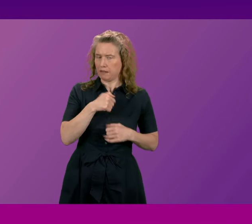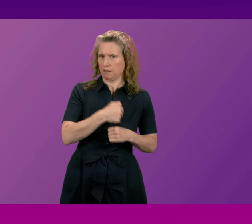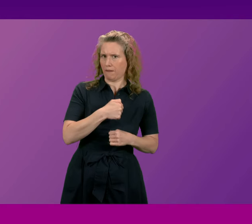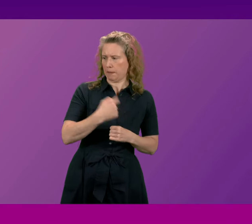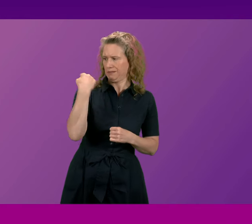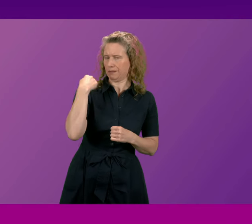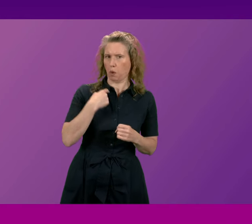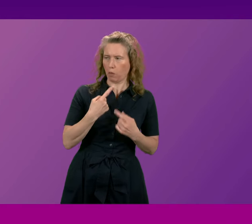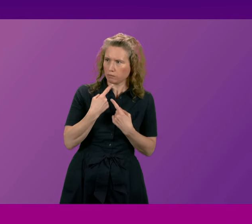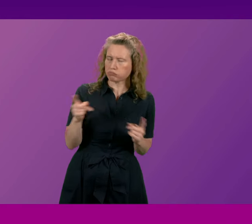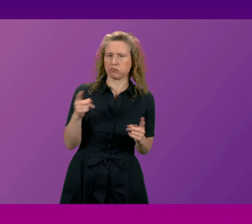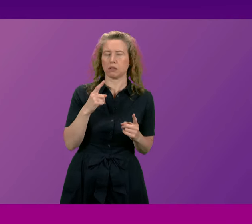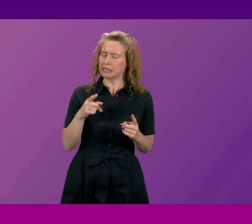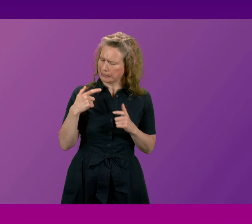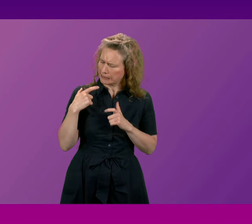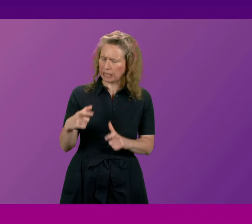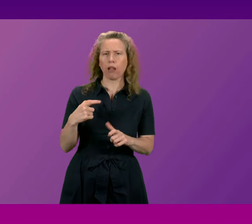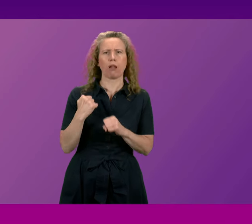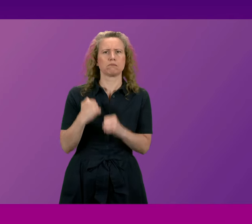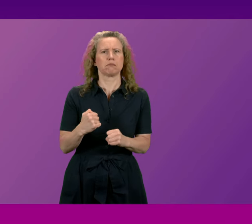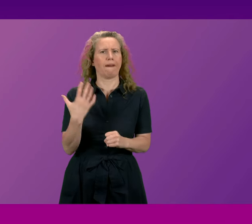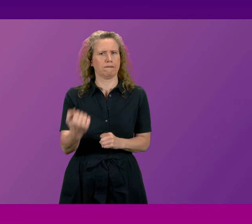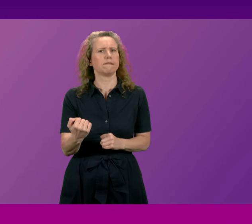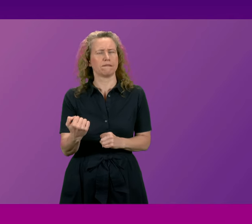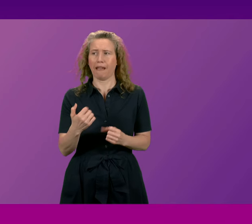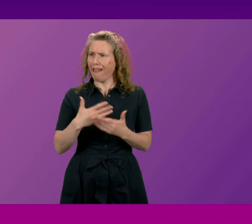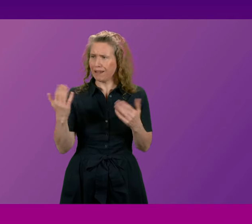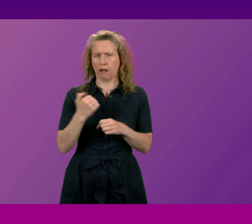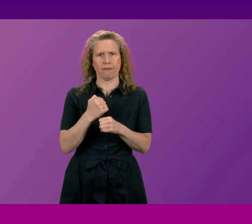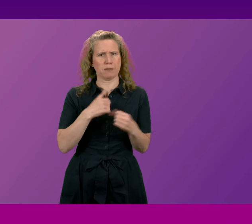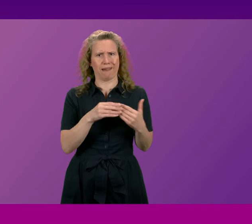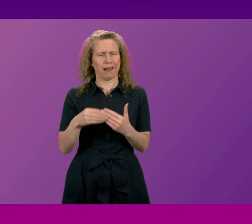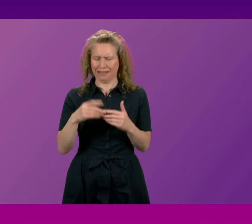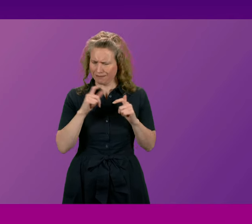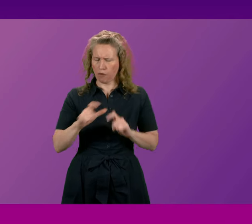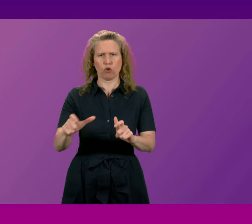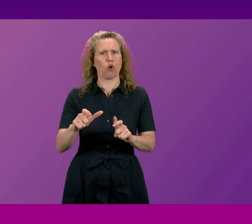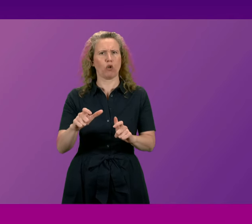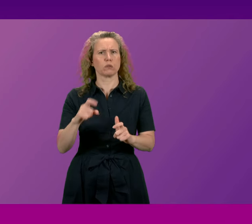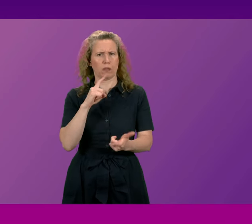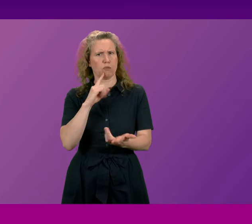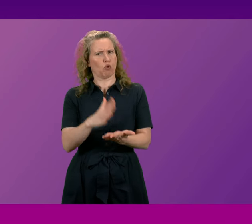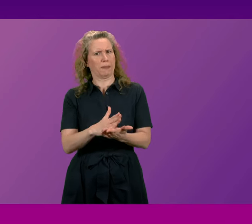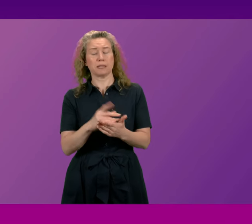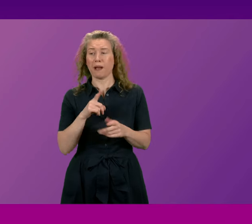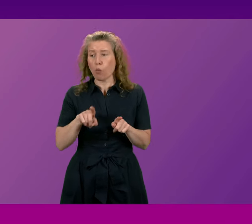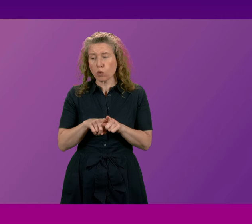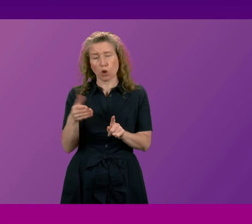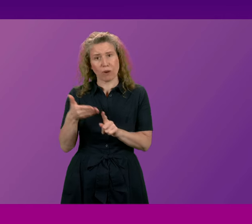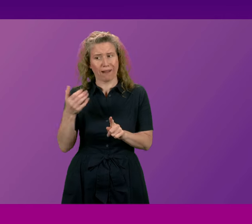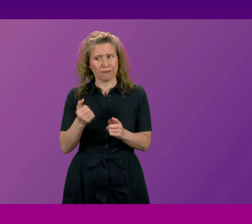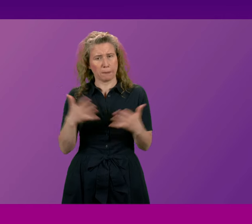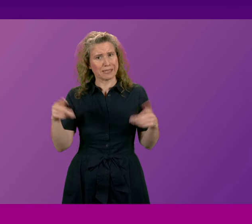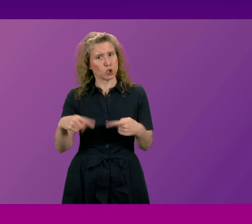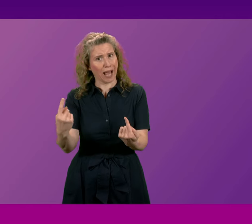commitment was originally given it will remain steadfast in any government that I lead but I also recognise the challenges that we face